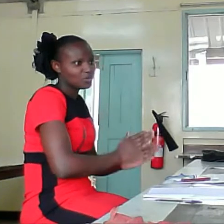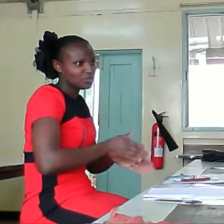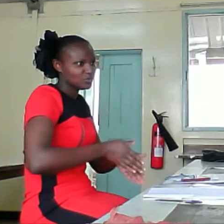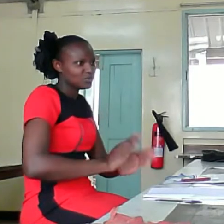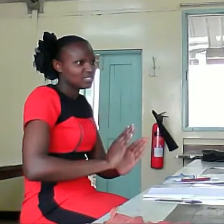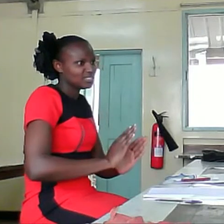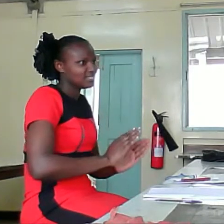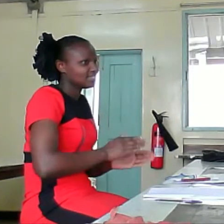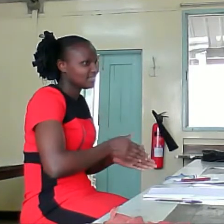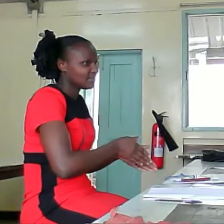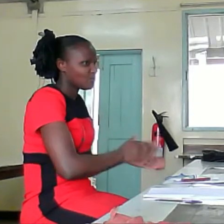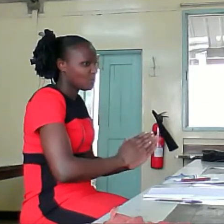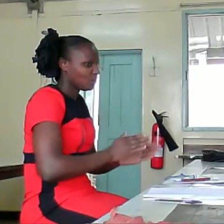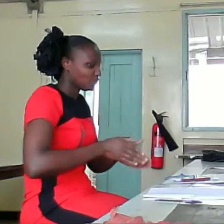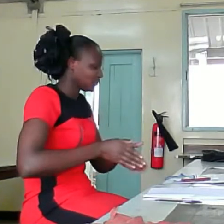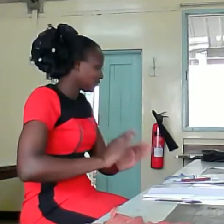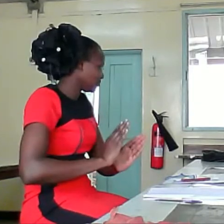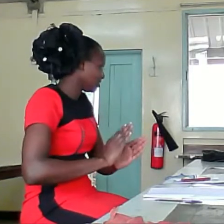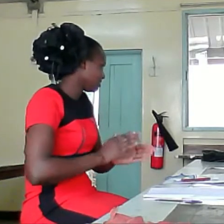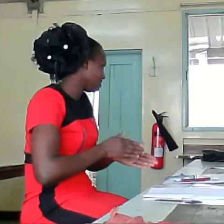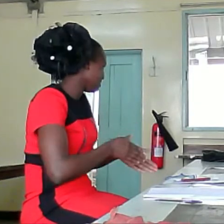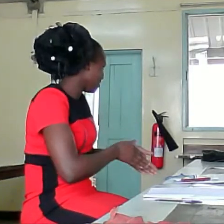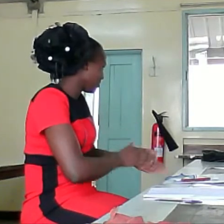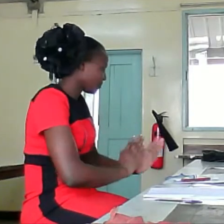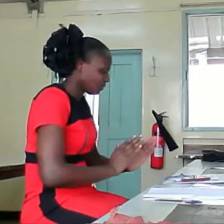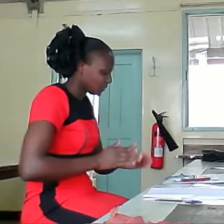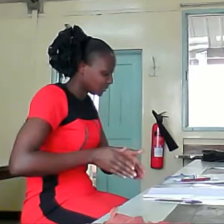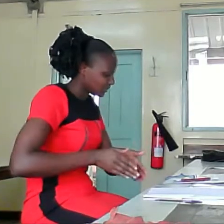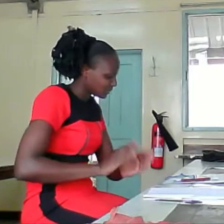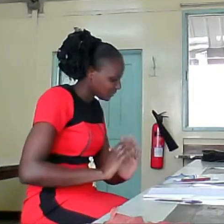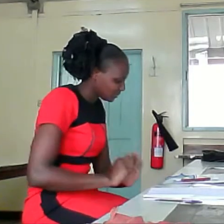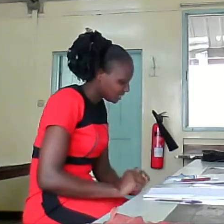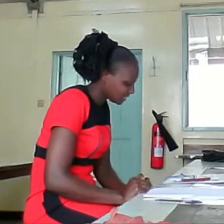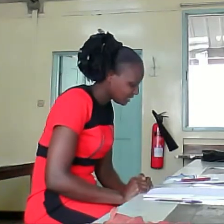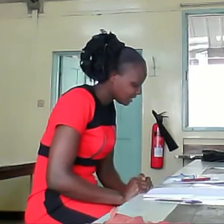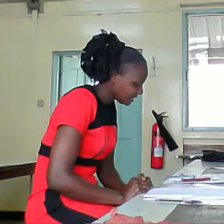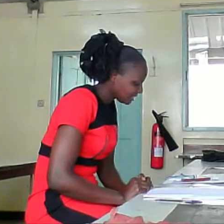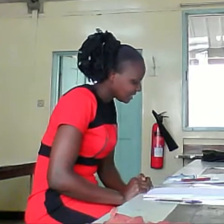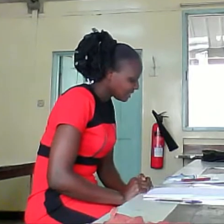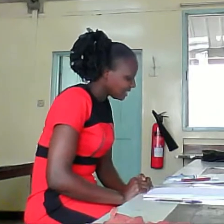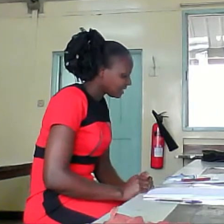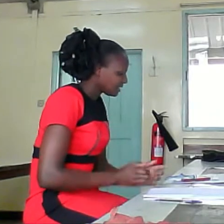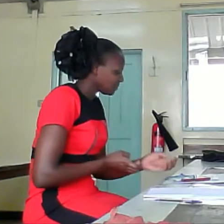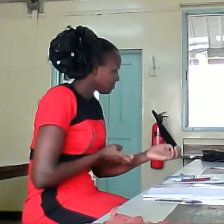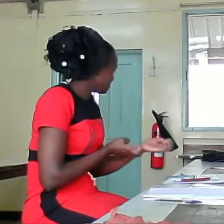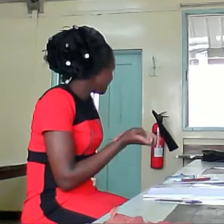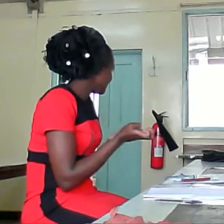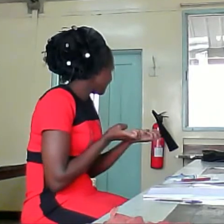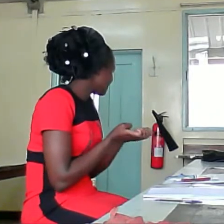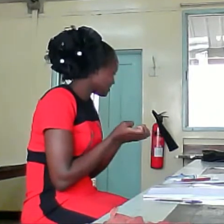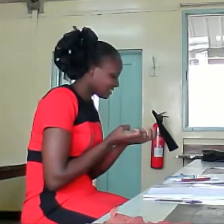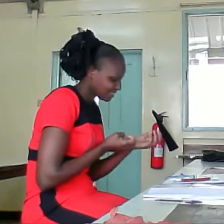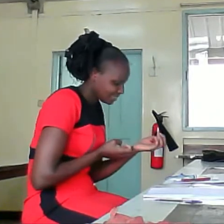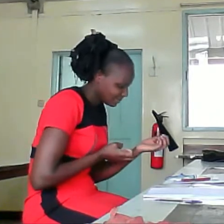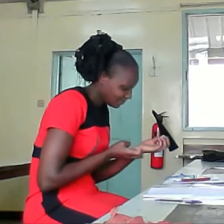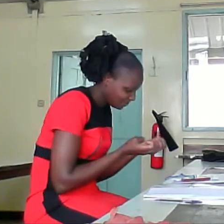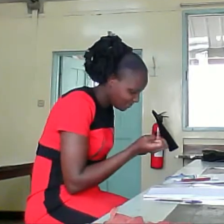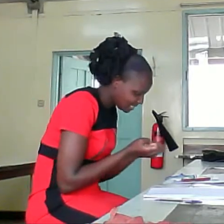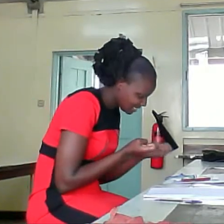Opportunity. Opportunity. Opportunity. Opportunity. Then, business. Business.